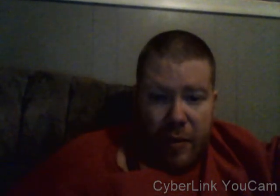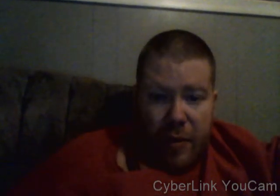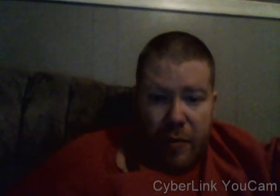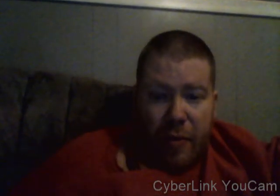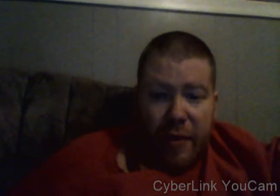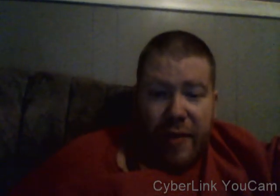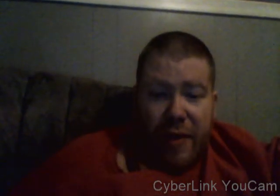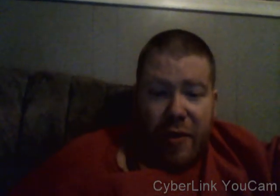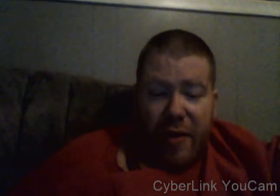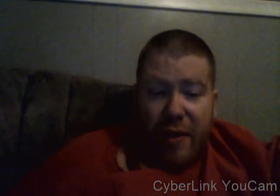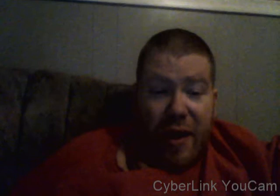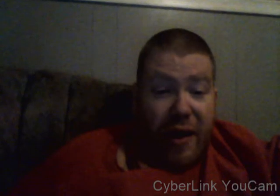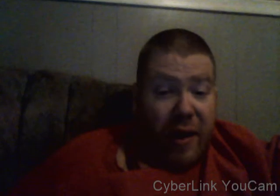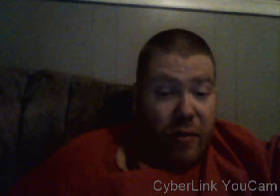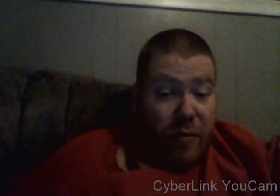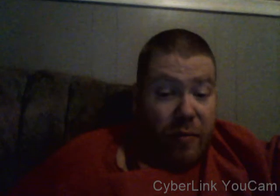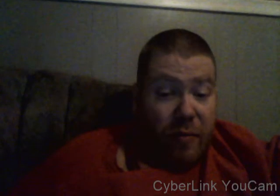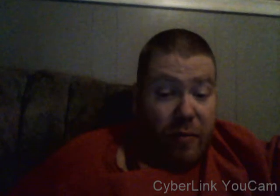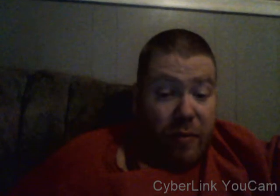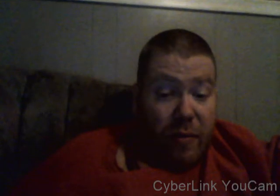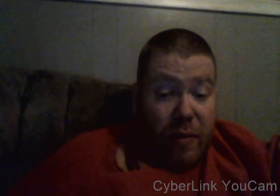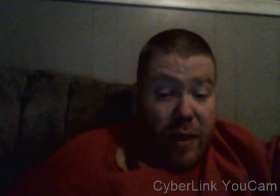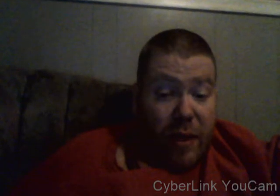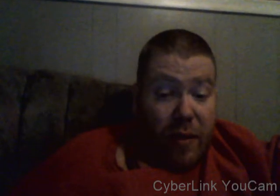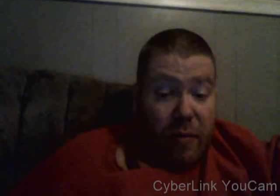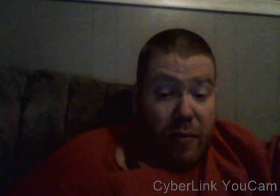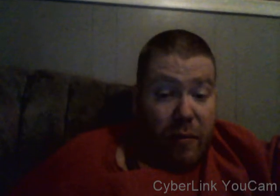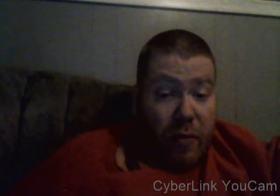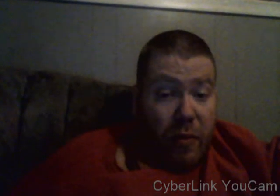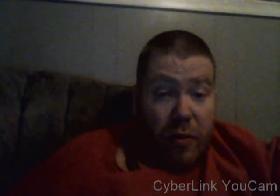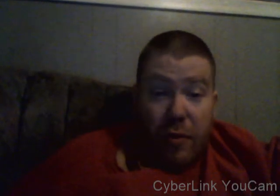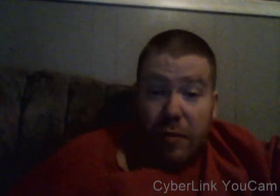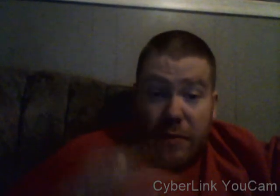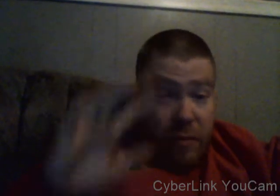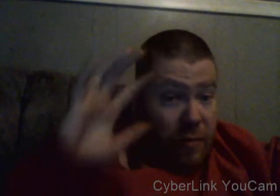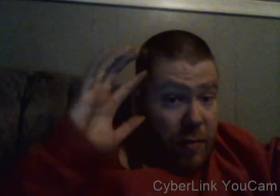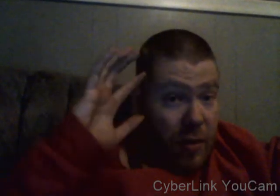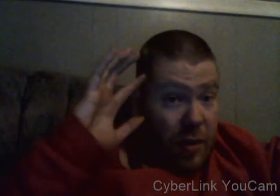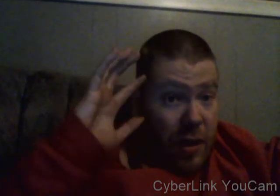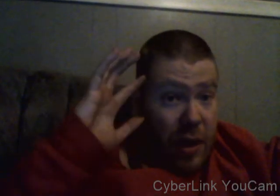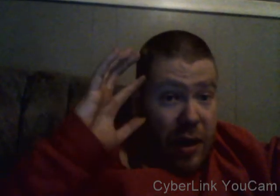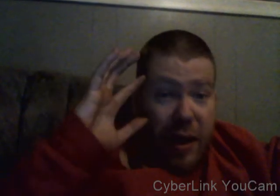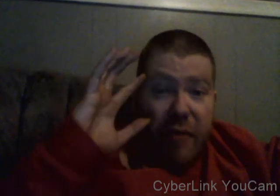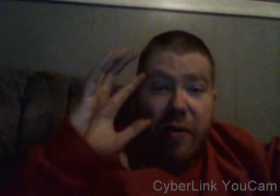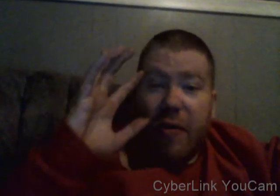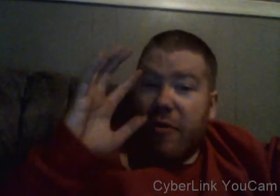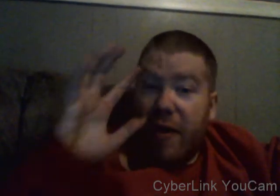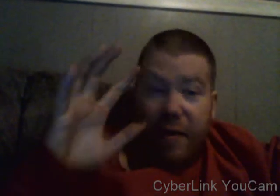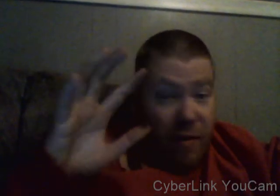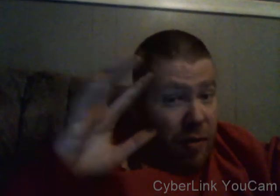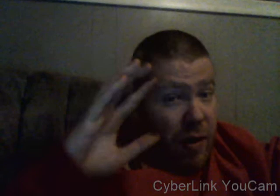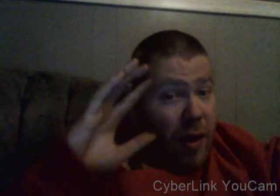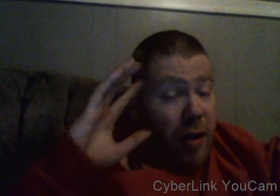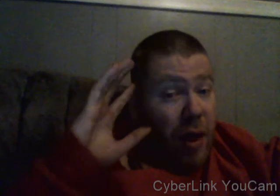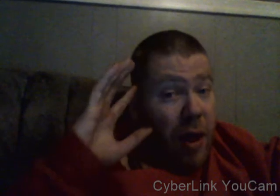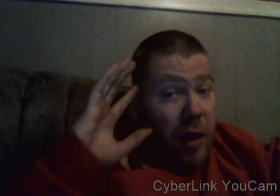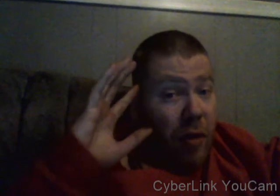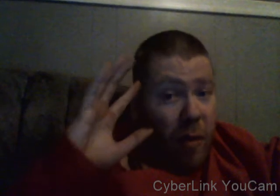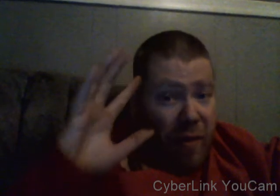where the dead go to die and oh he's right to all my